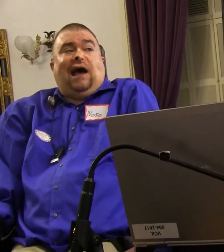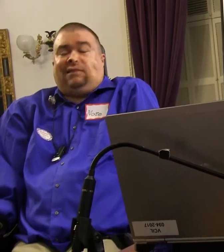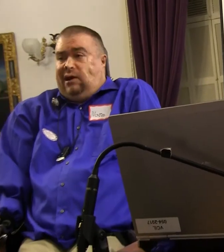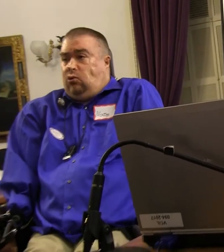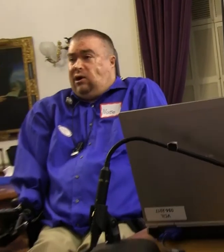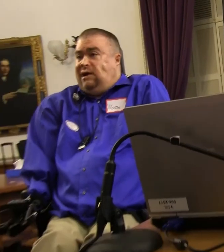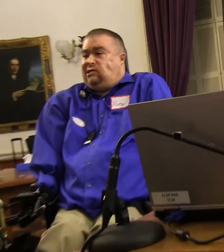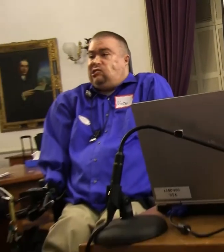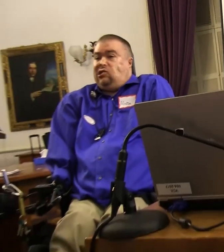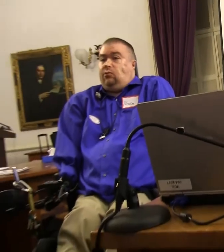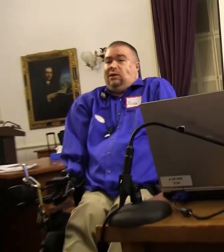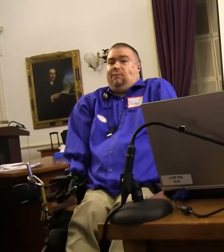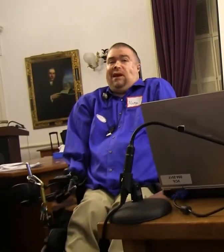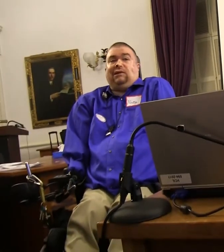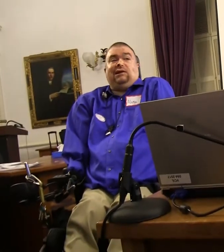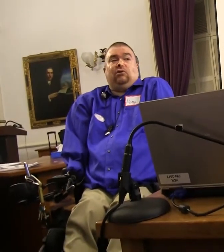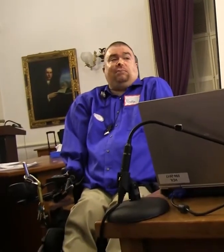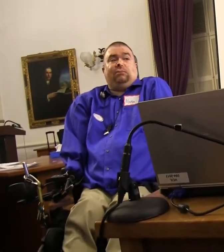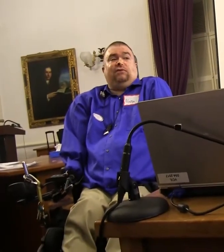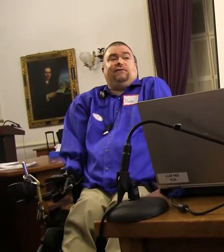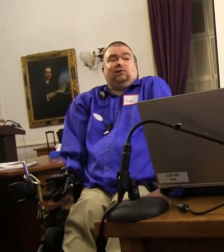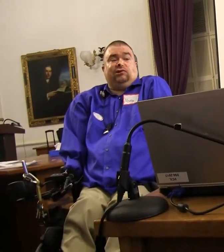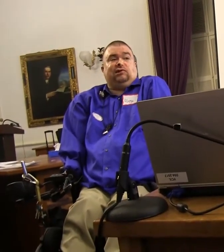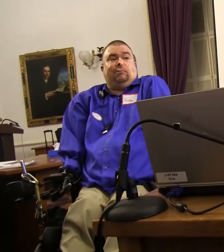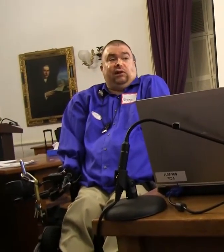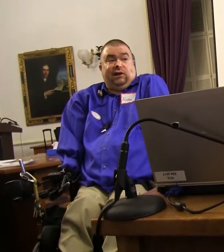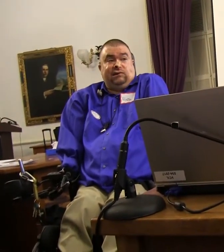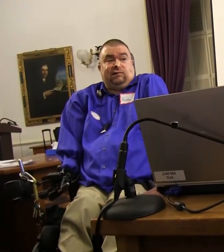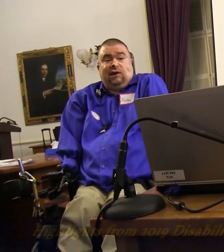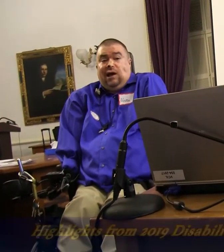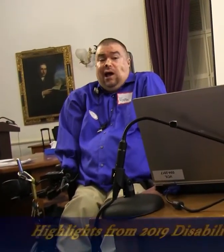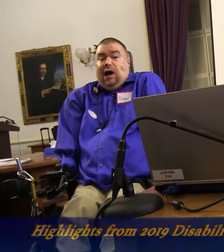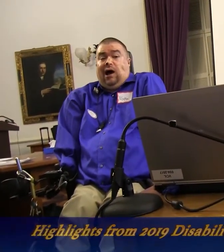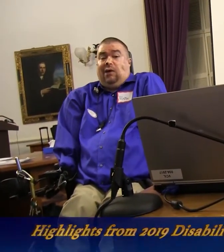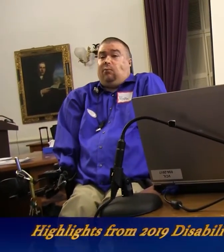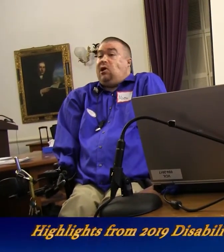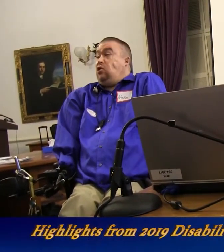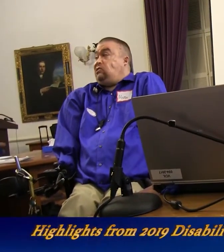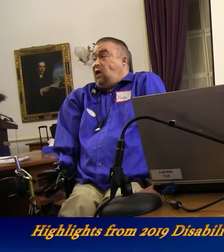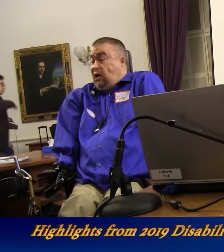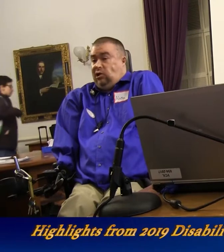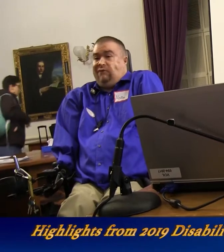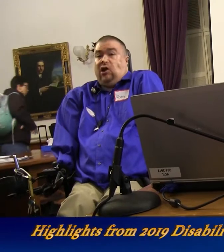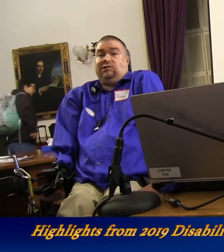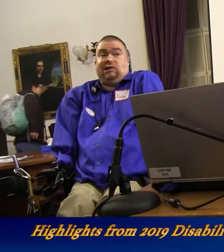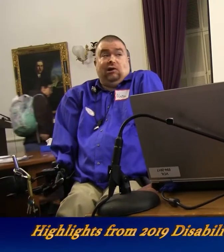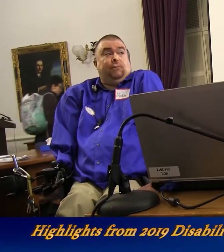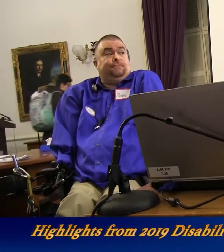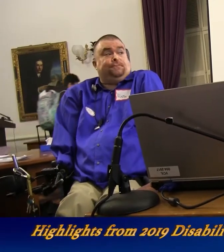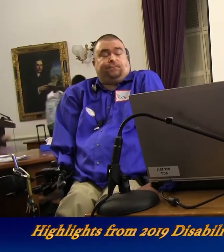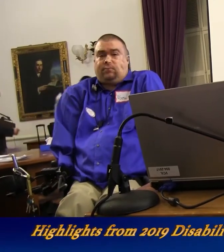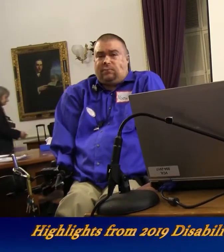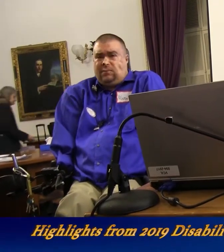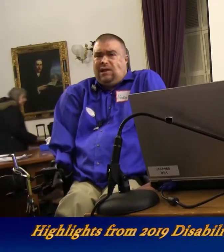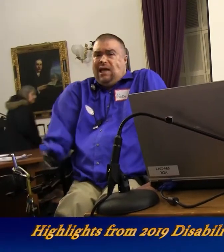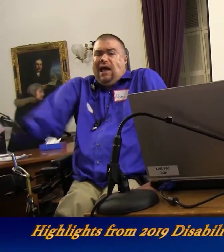athletic organization. We mainly deal with people with physical disabilities. We are entirely volunteer.